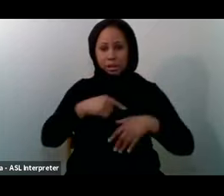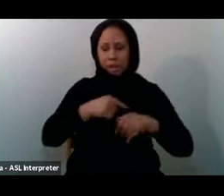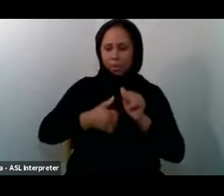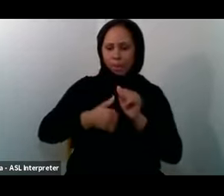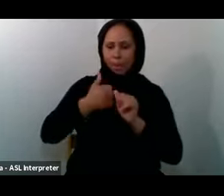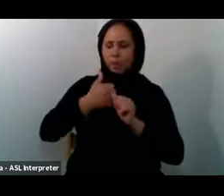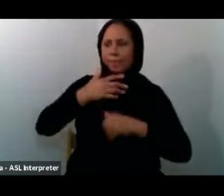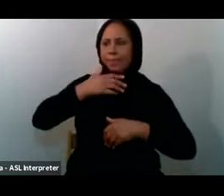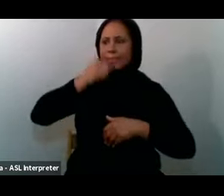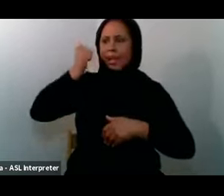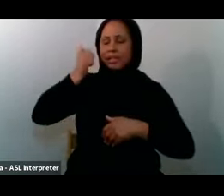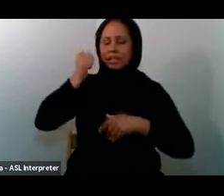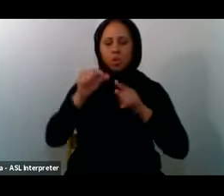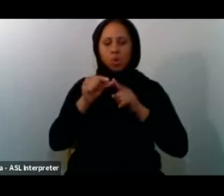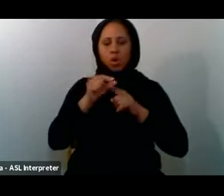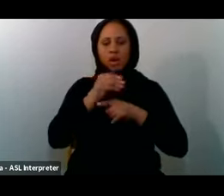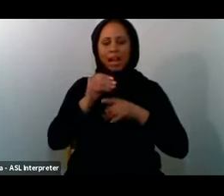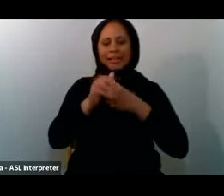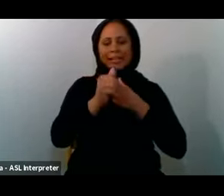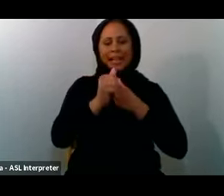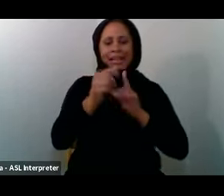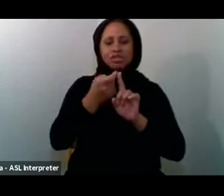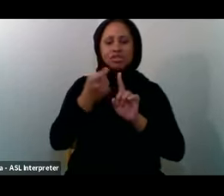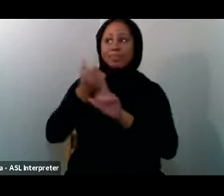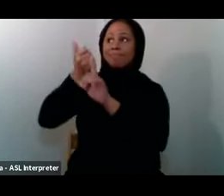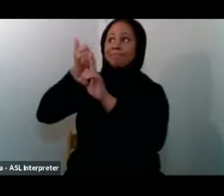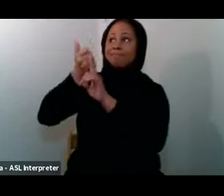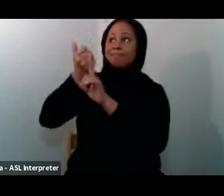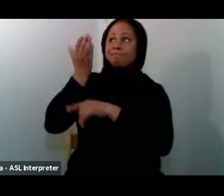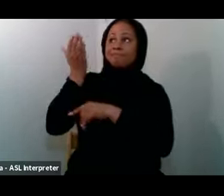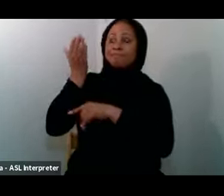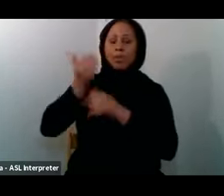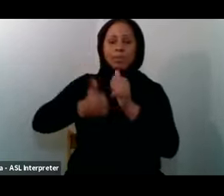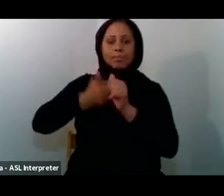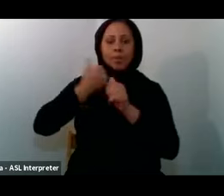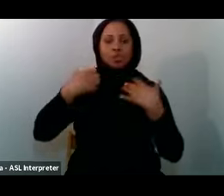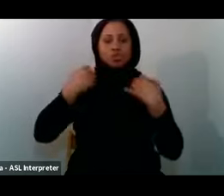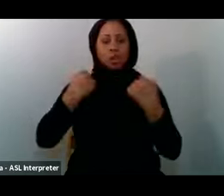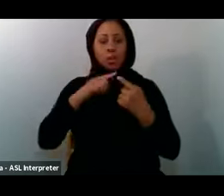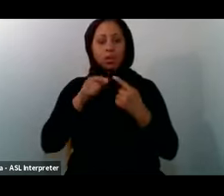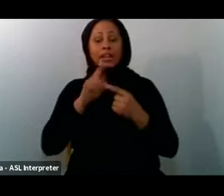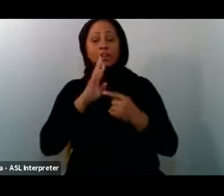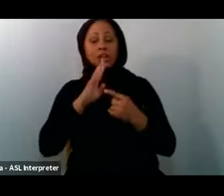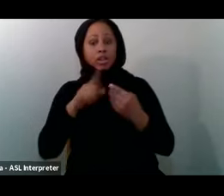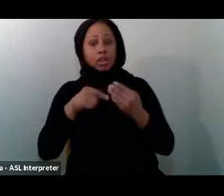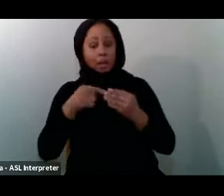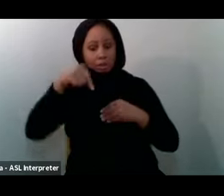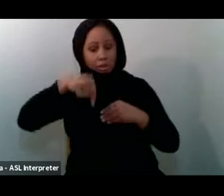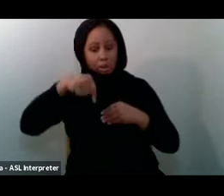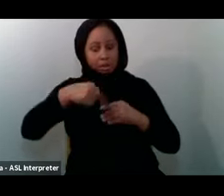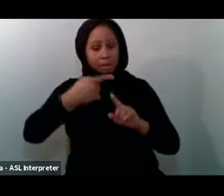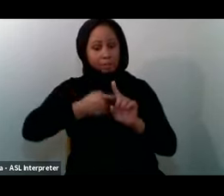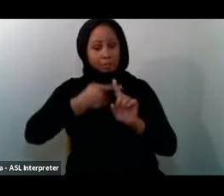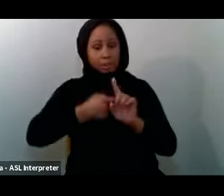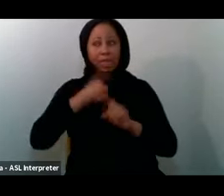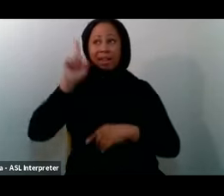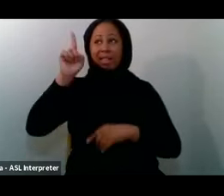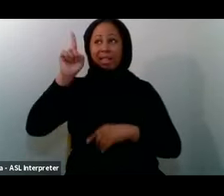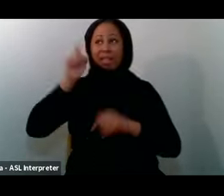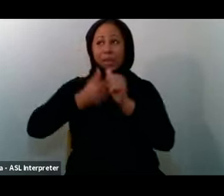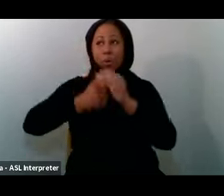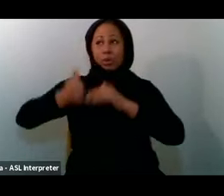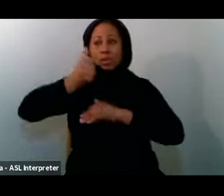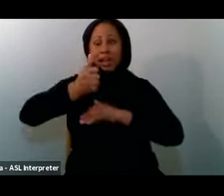And with the guidance from the Almighty Allah subhanahu wa ta'ala when he talks about this month Allah subhanahu wa ta'ala mentions something